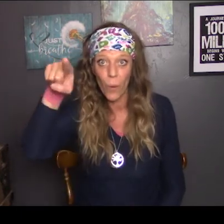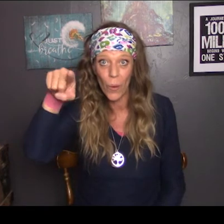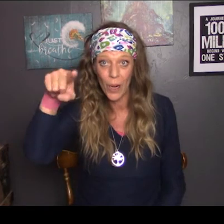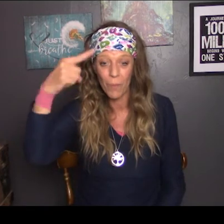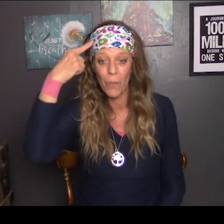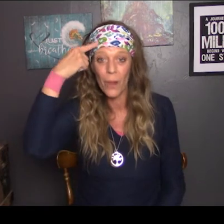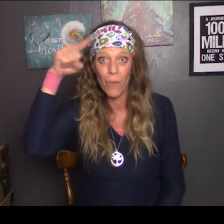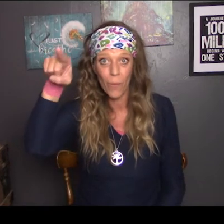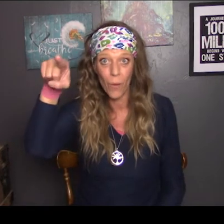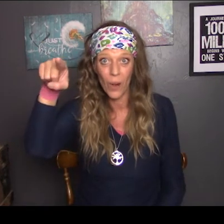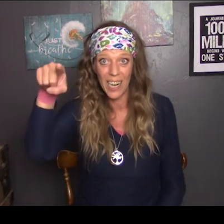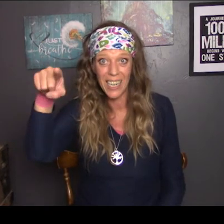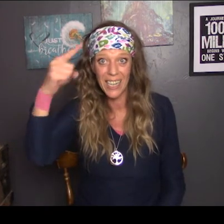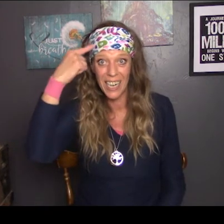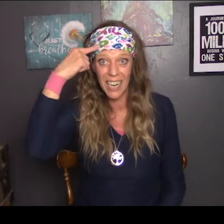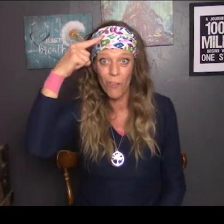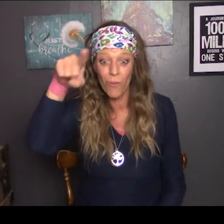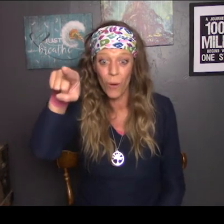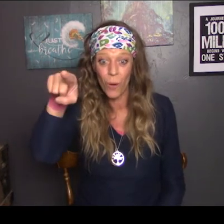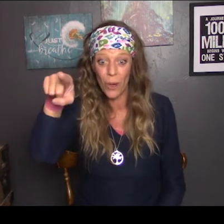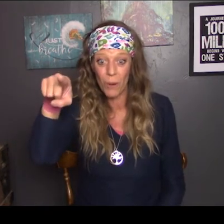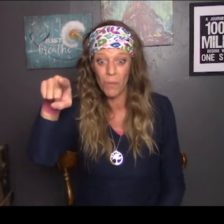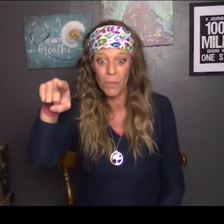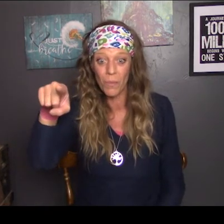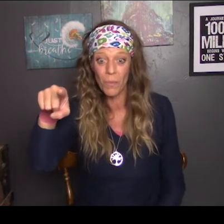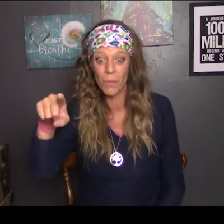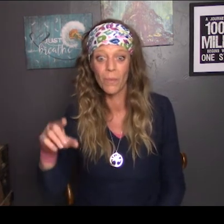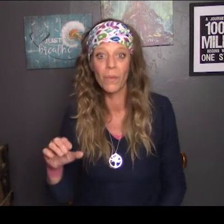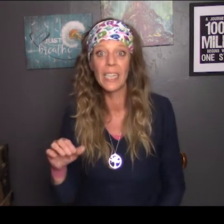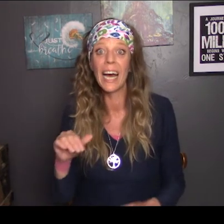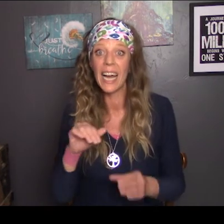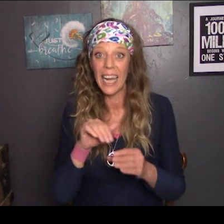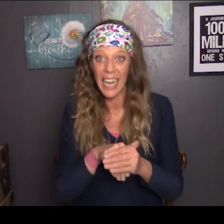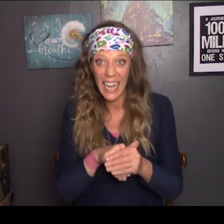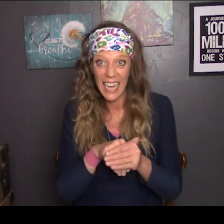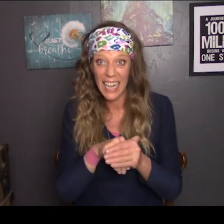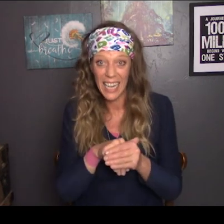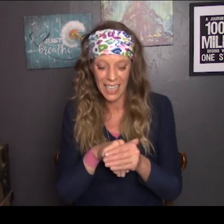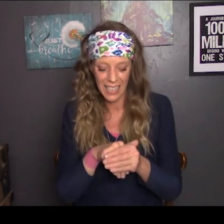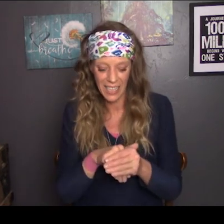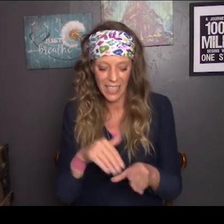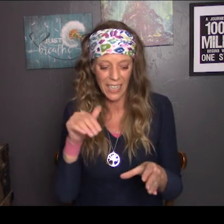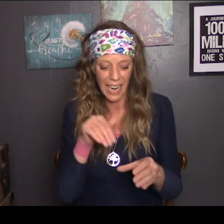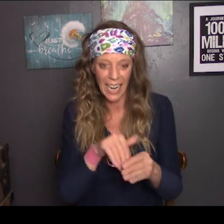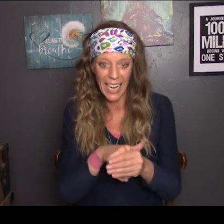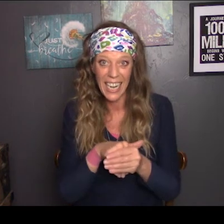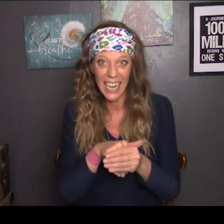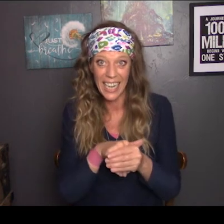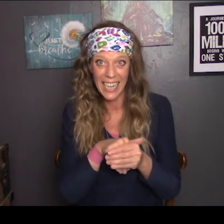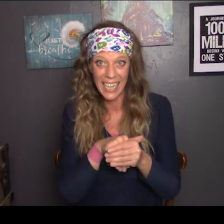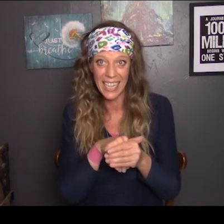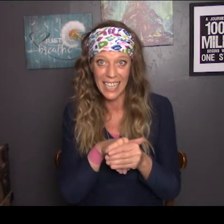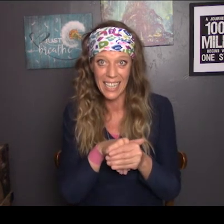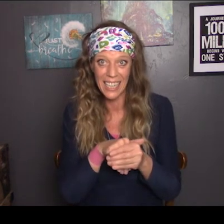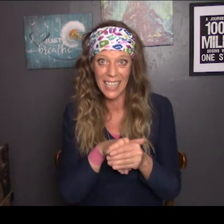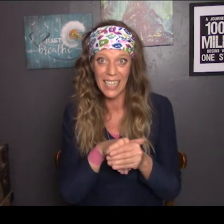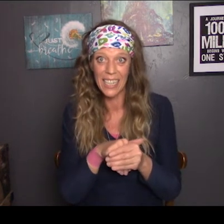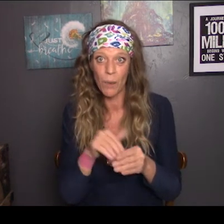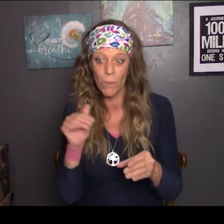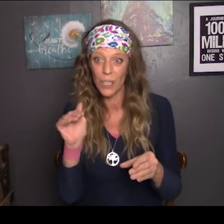For, for, for. In, in. Put